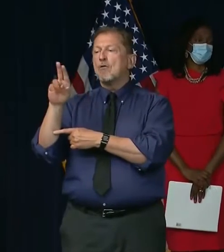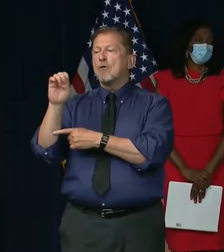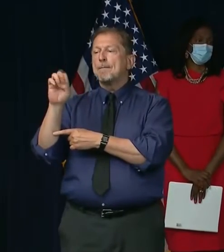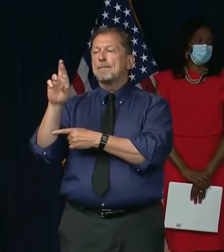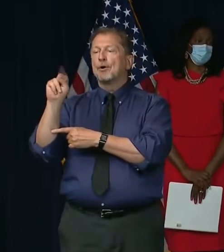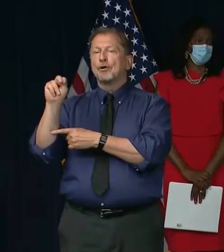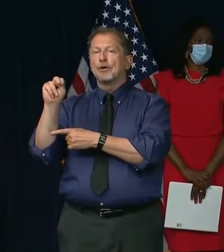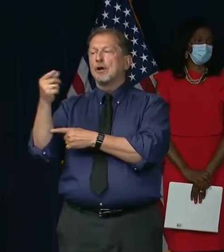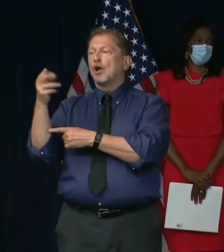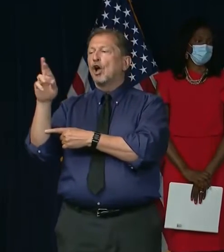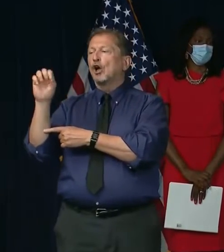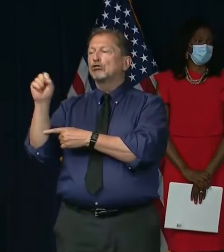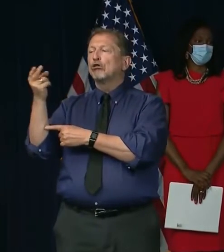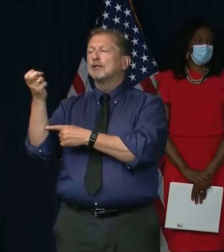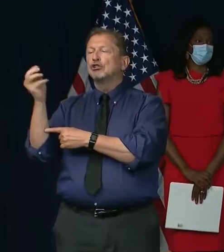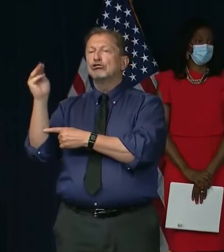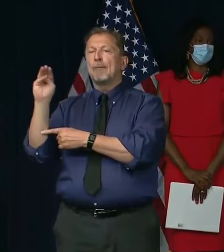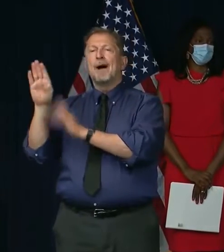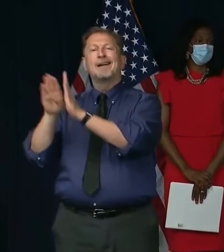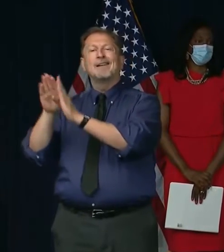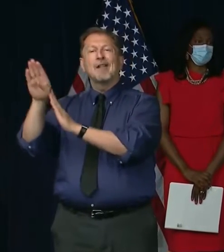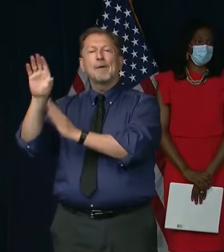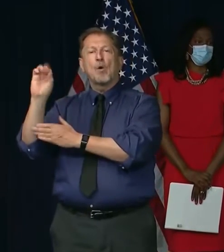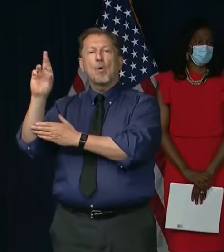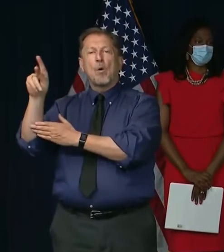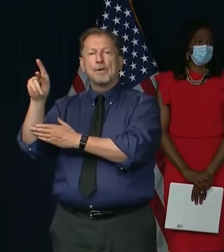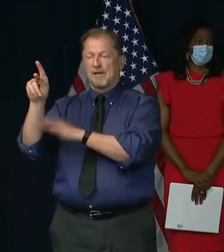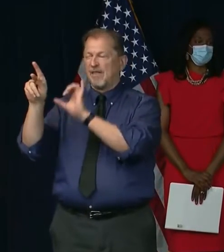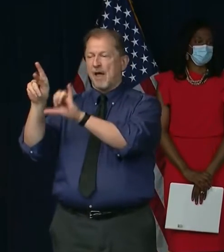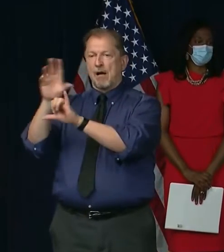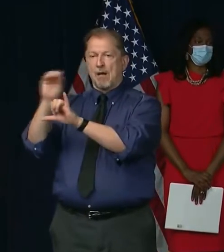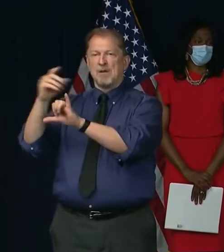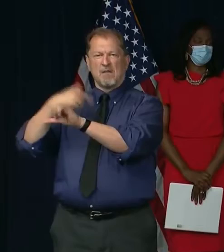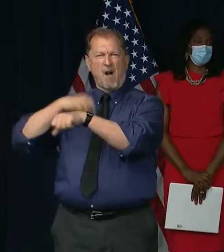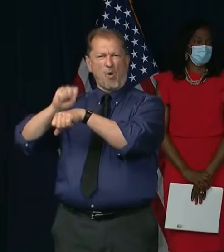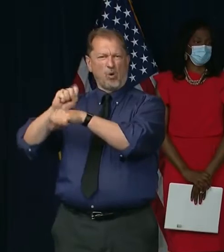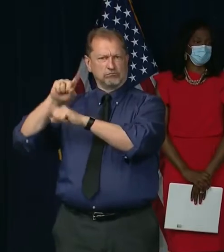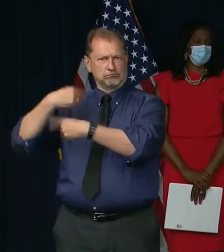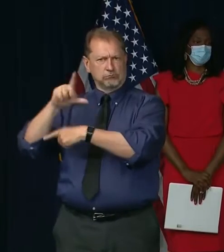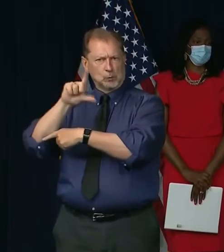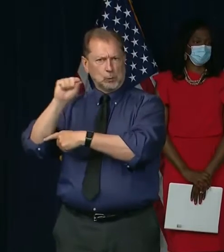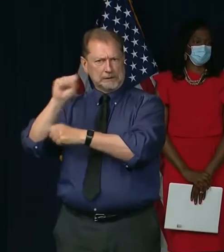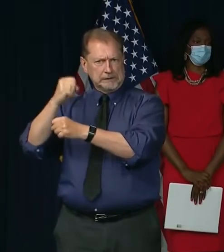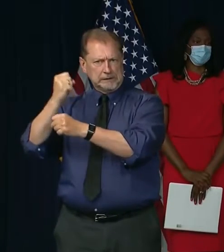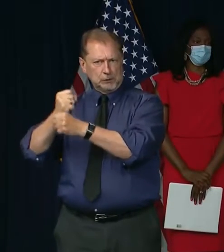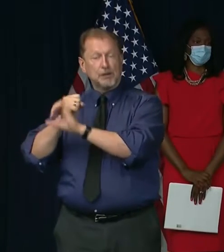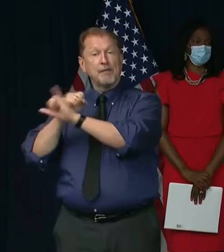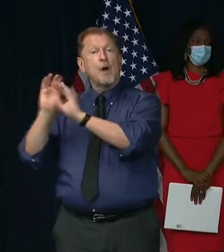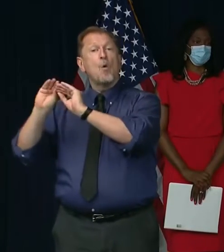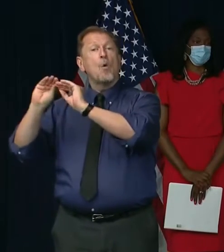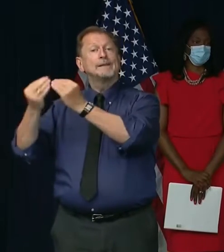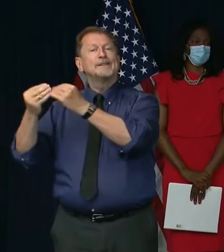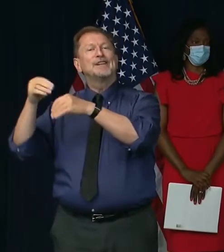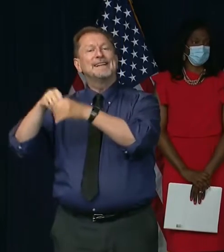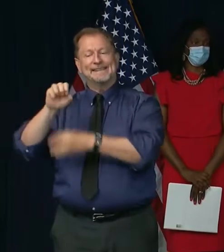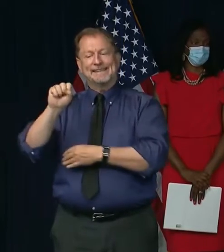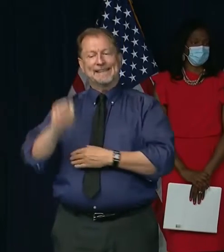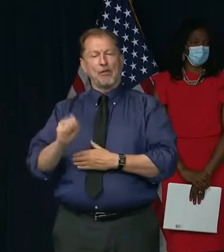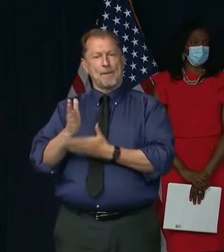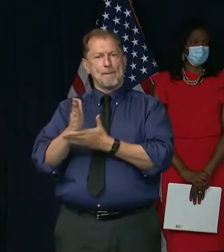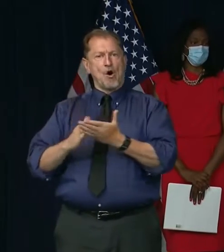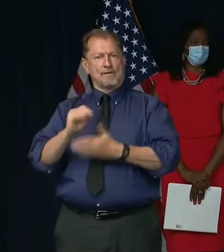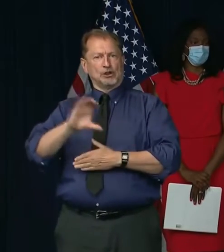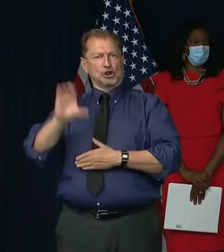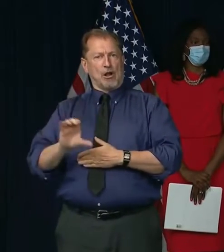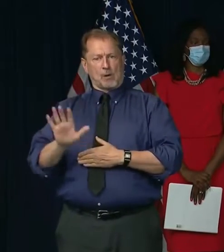work for, that I've worked with for 20 years. And in those 20 years, we've done comprehensive